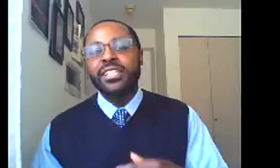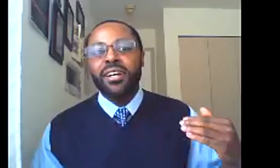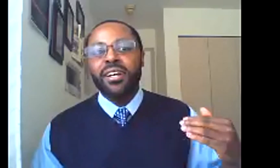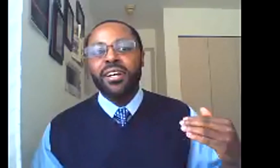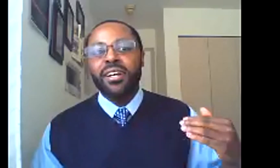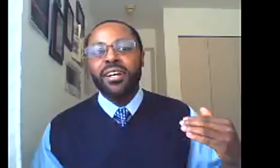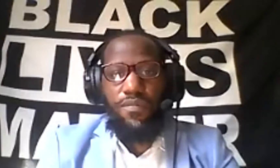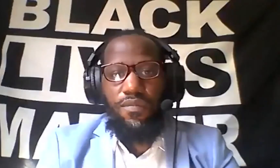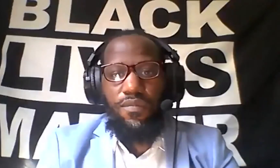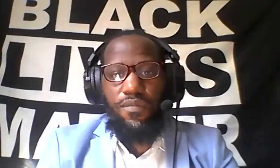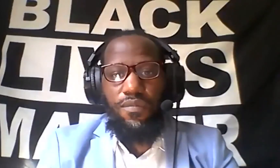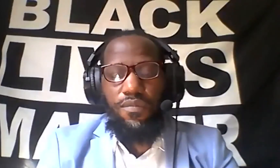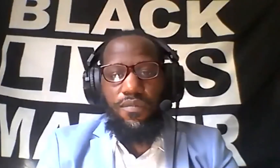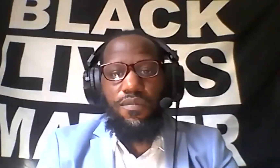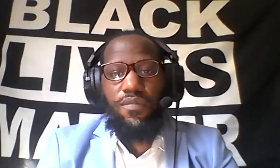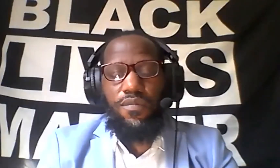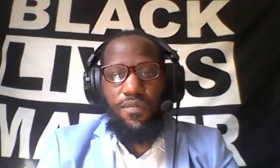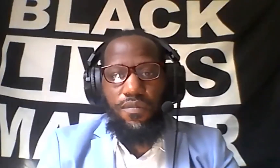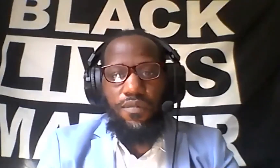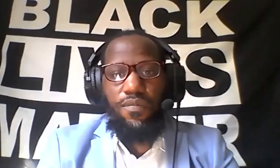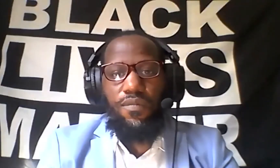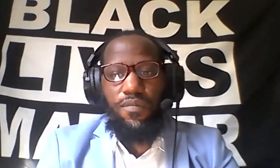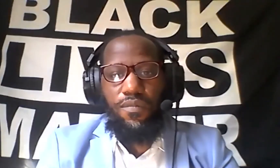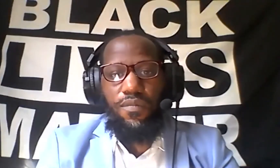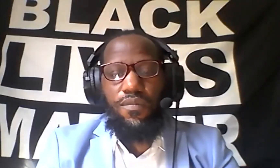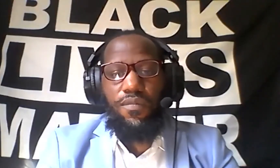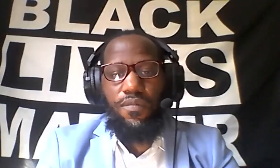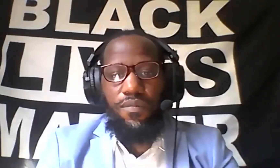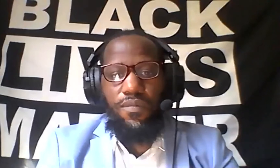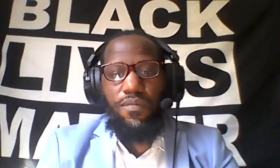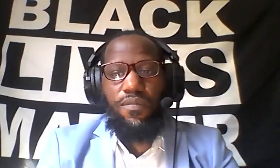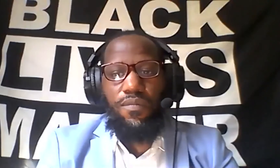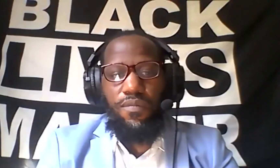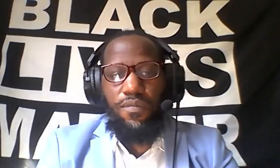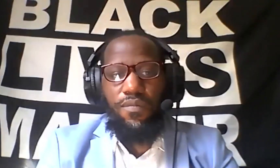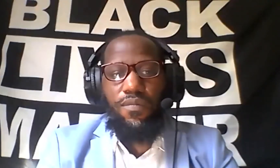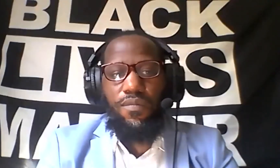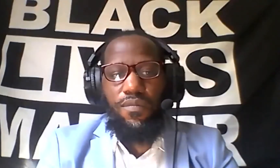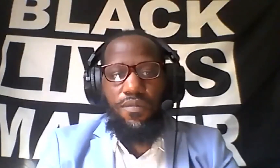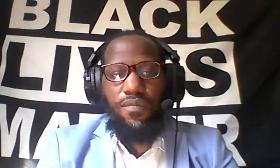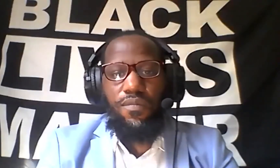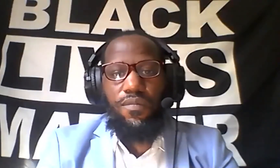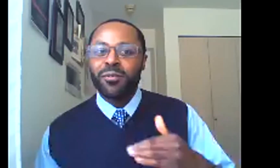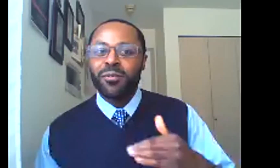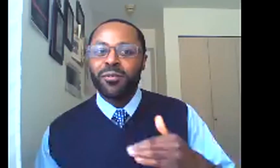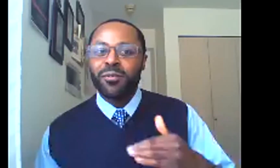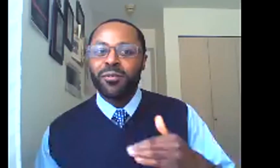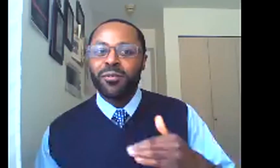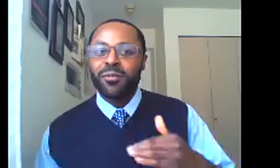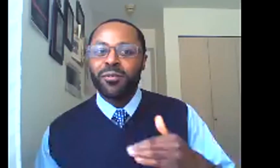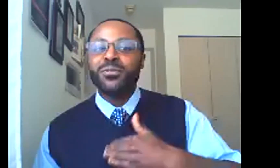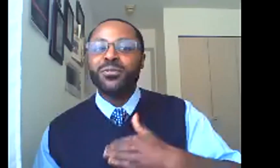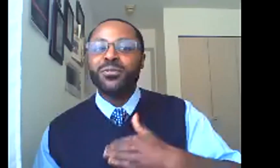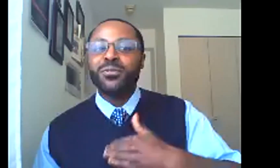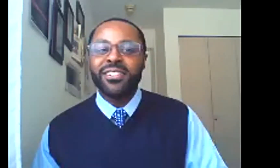right? And so, if we think about that 350 year chunk as one kind of era in time, well, of